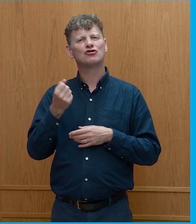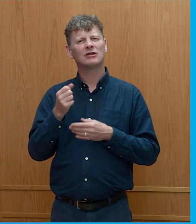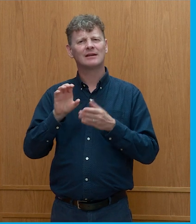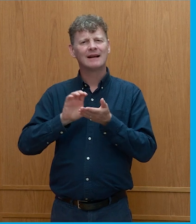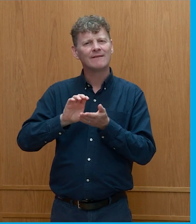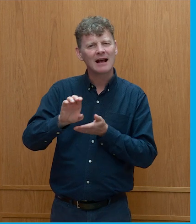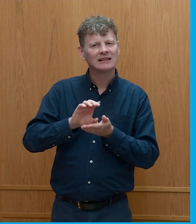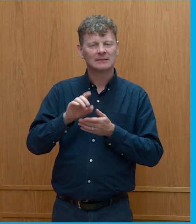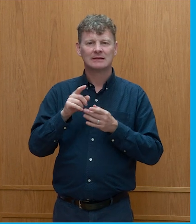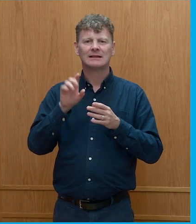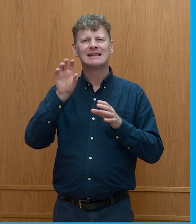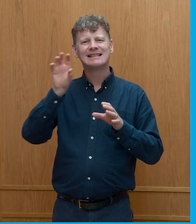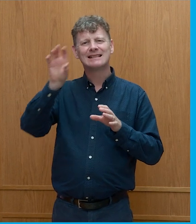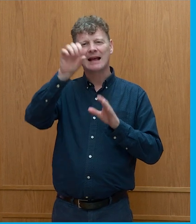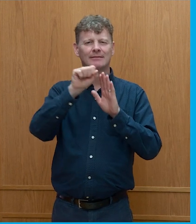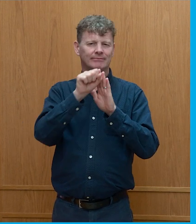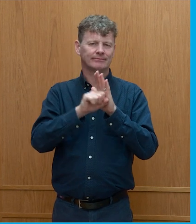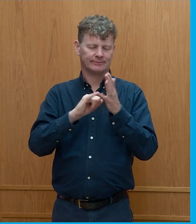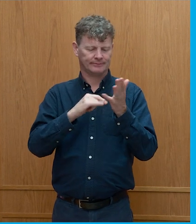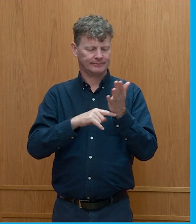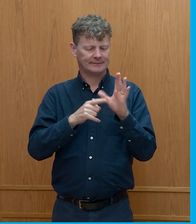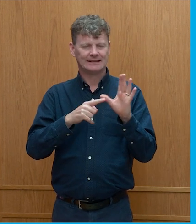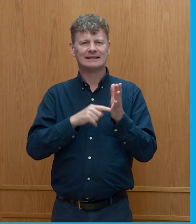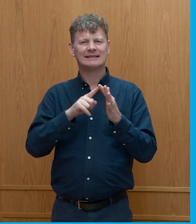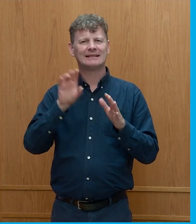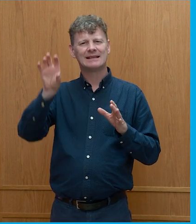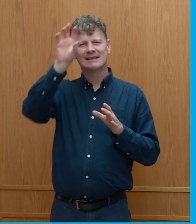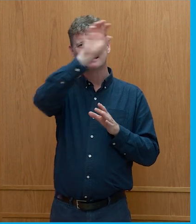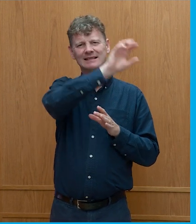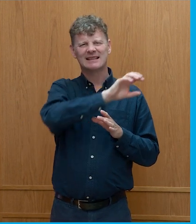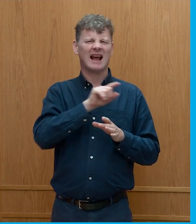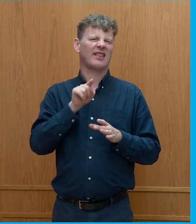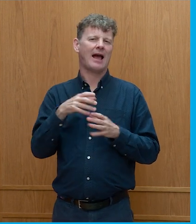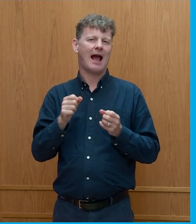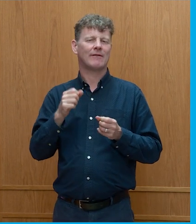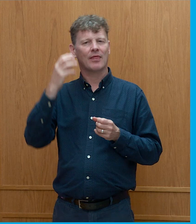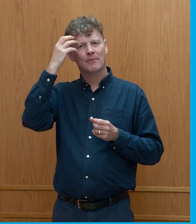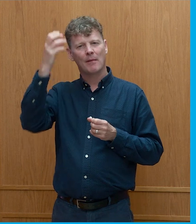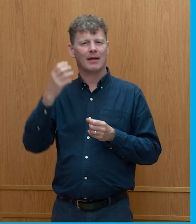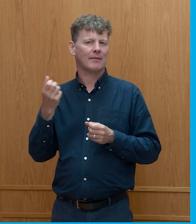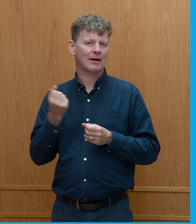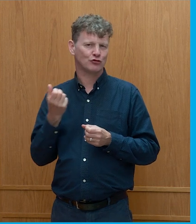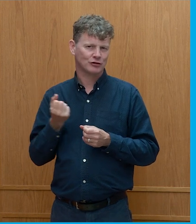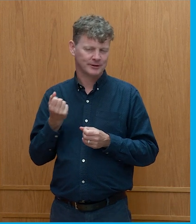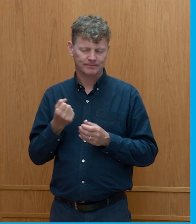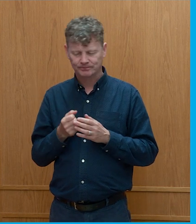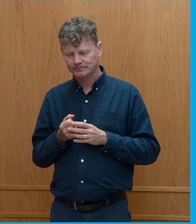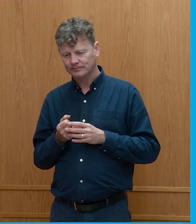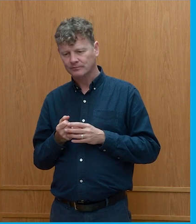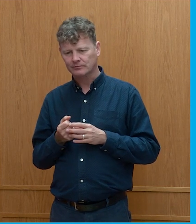states because the states have the employed public employee pensions about whether um